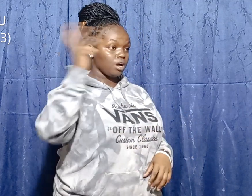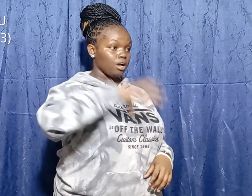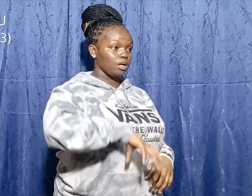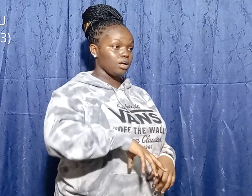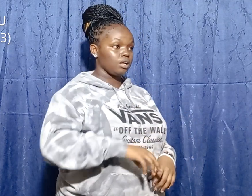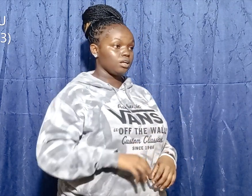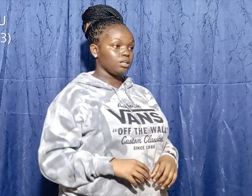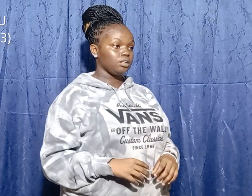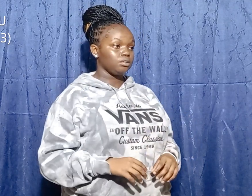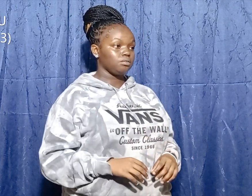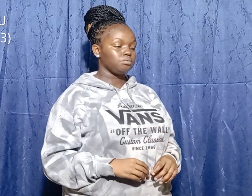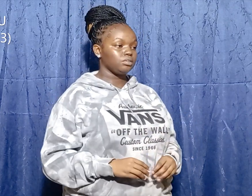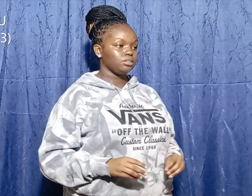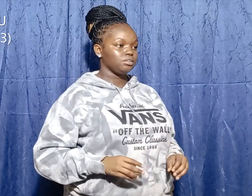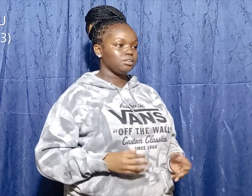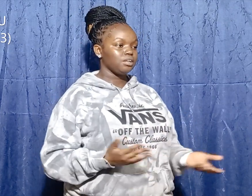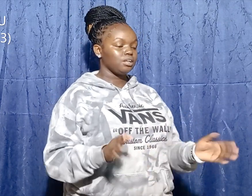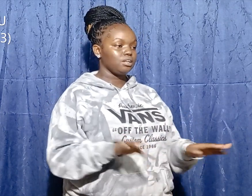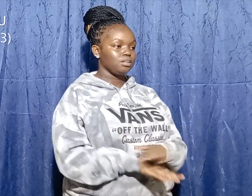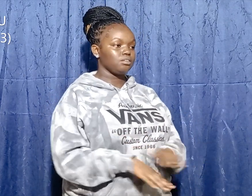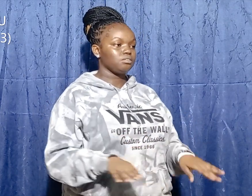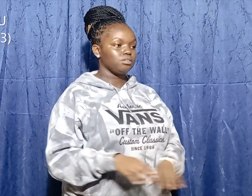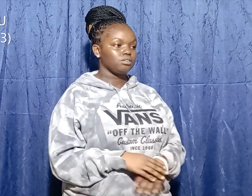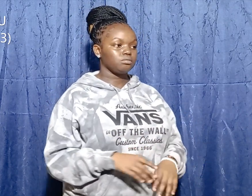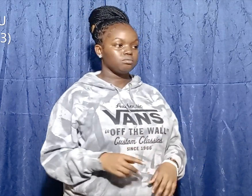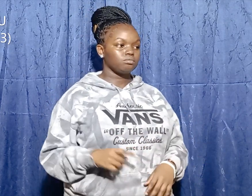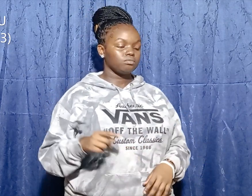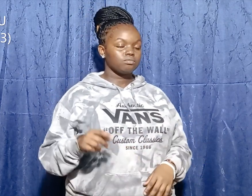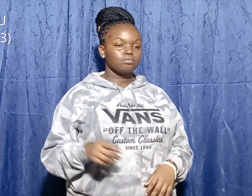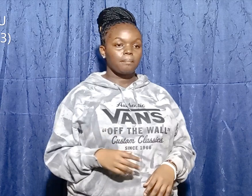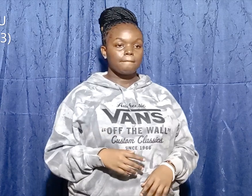Israelite saw and understood that God was there.